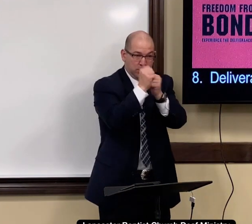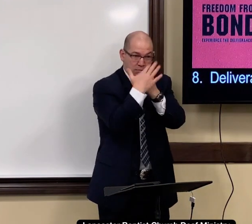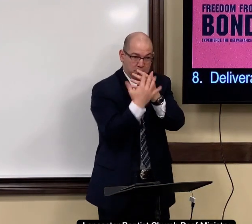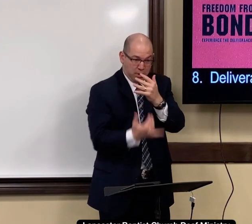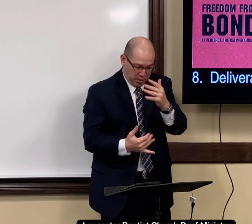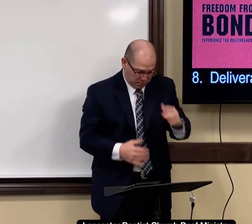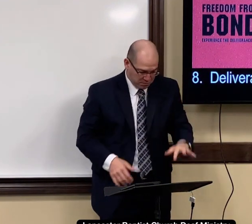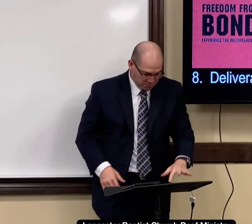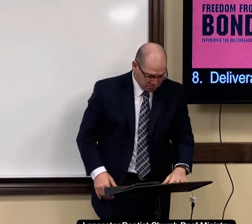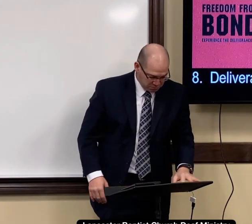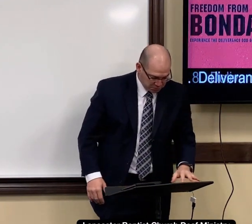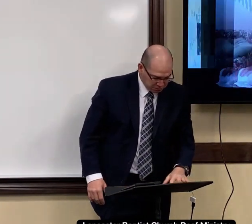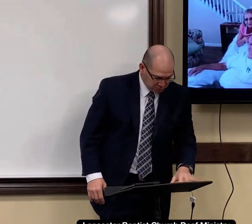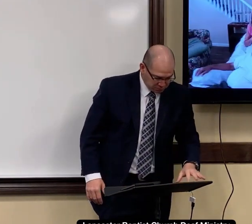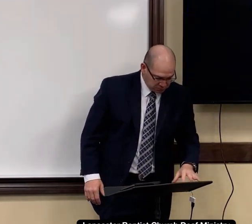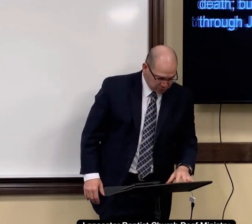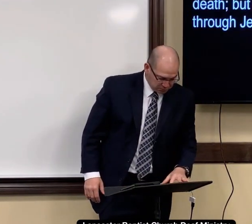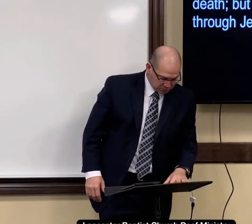paint it with the lamb's blood